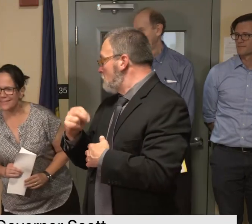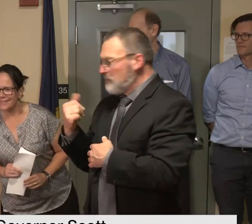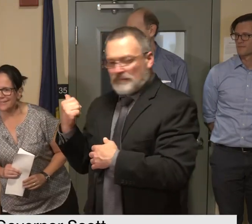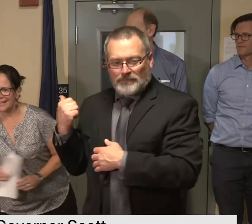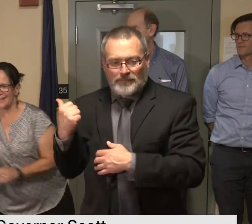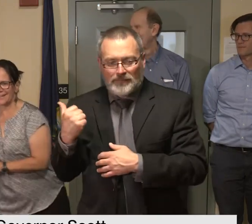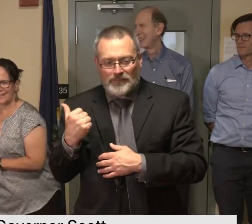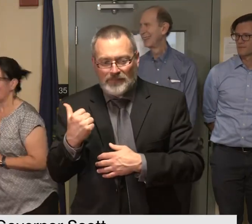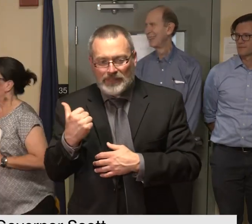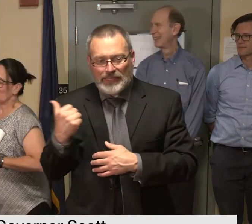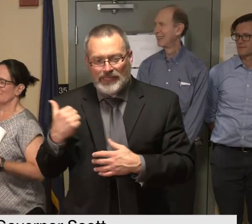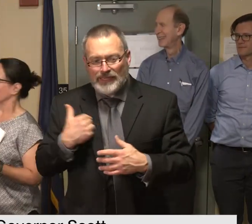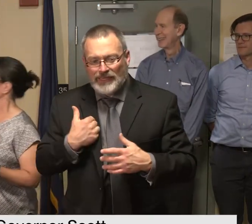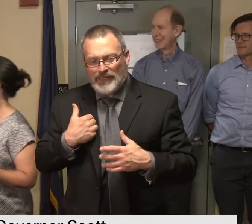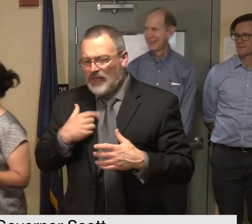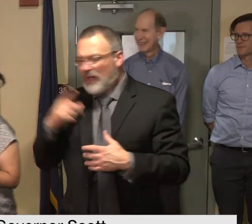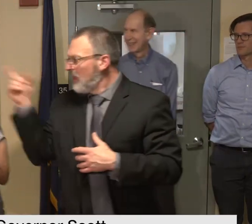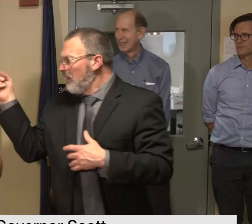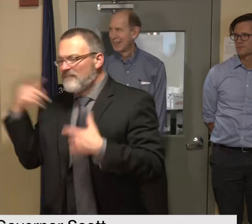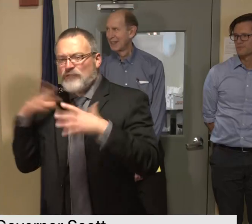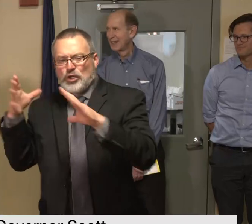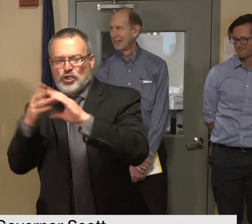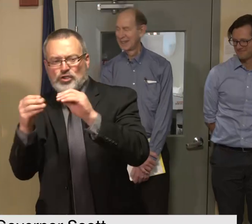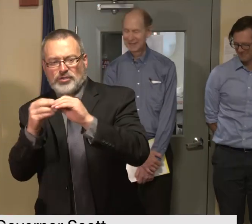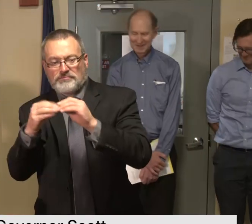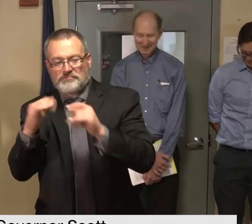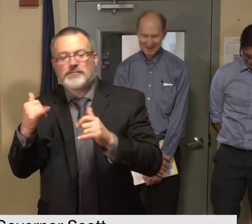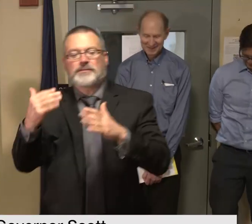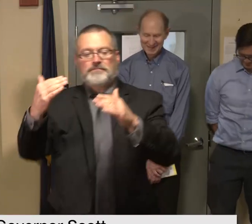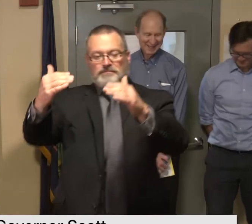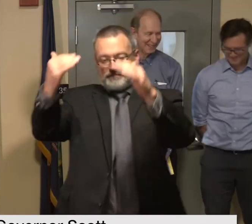sure julie secretary julie moore